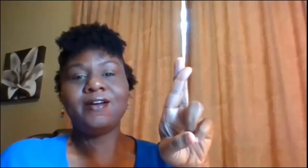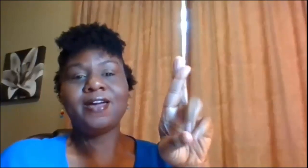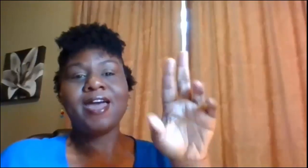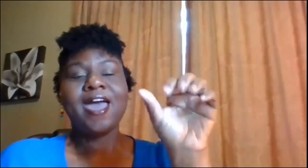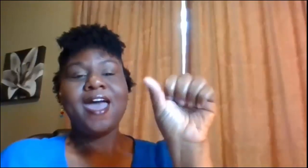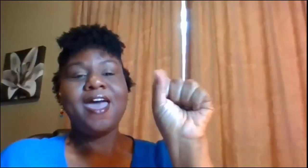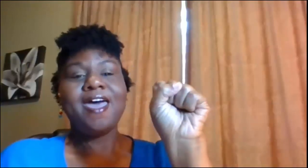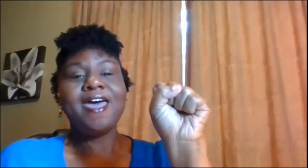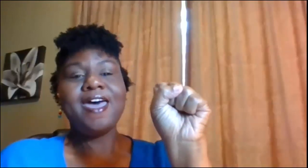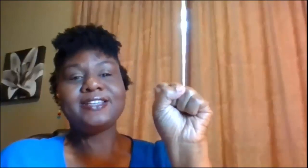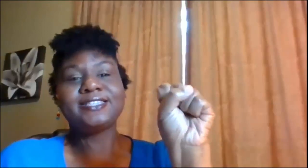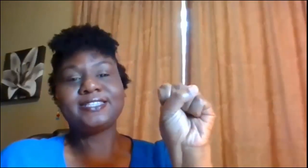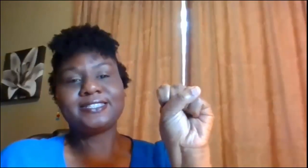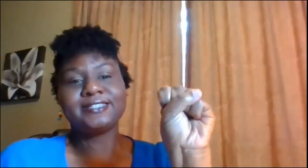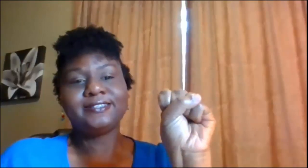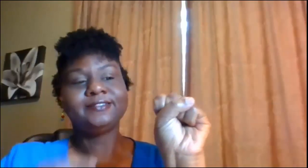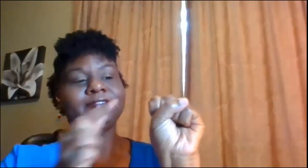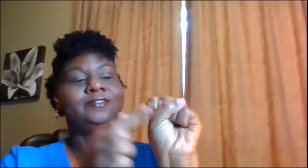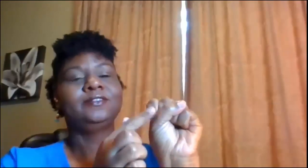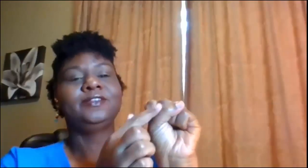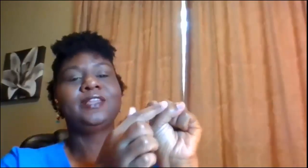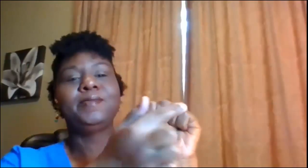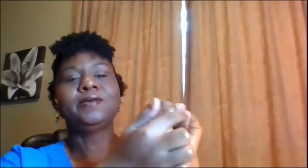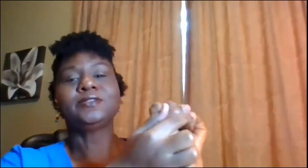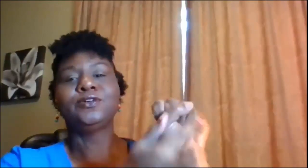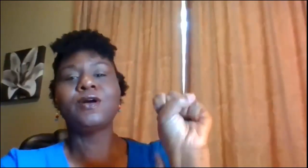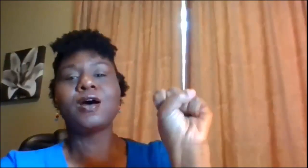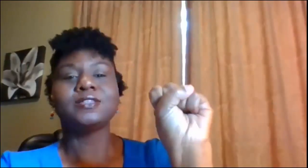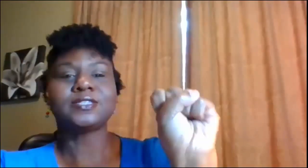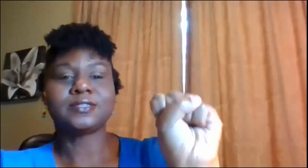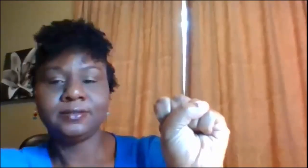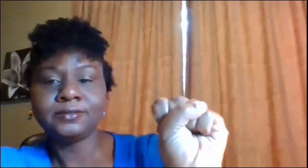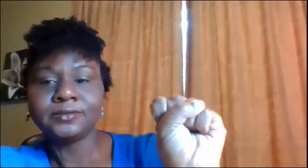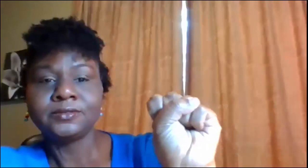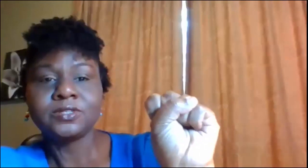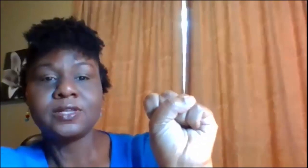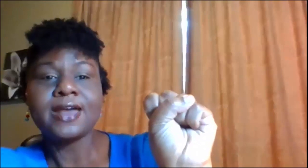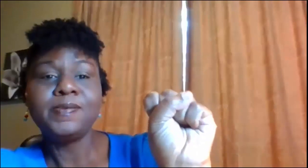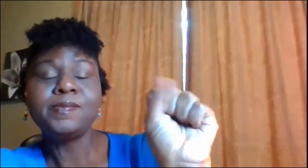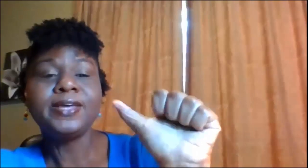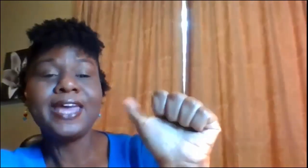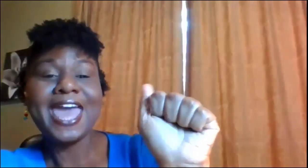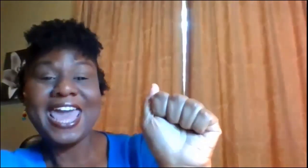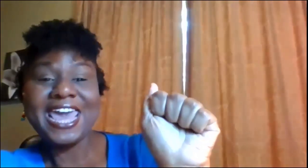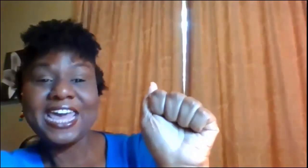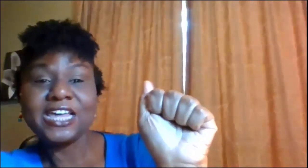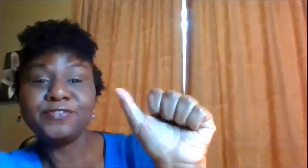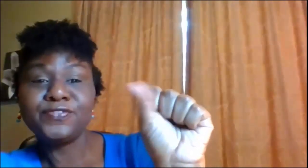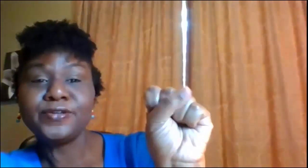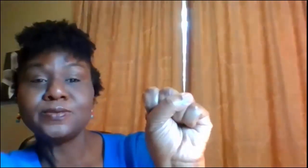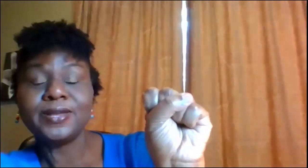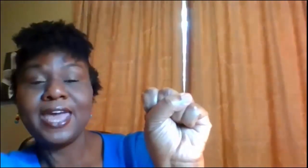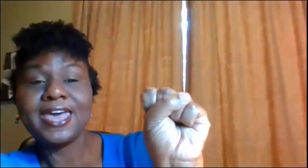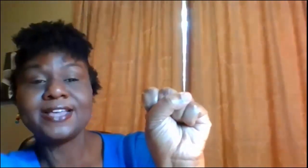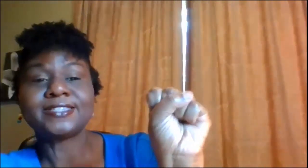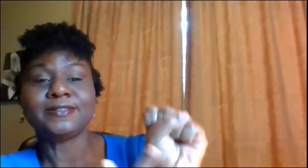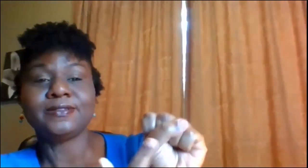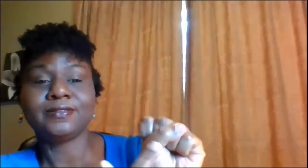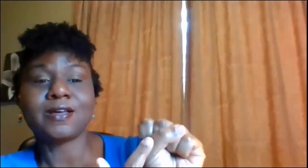S thumb goes across so a lot of people get A confused with S it's